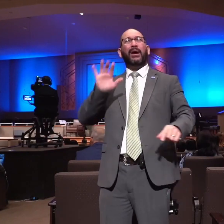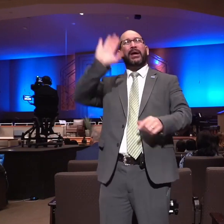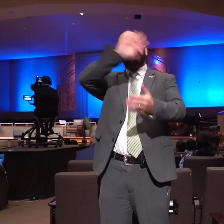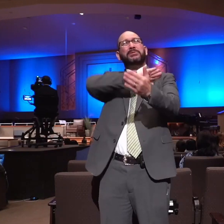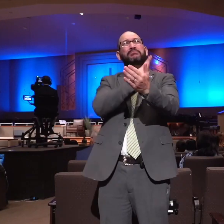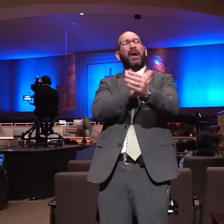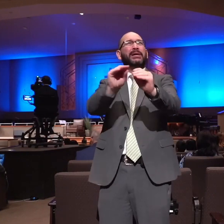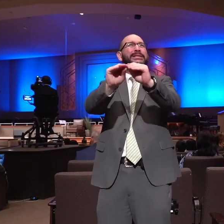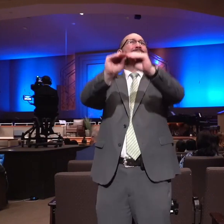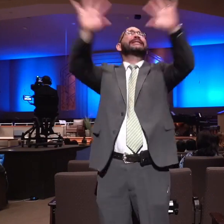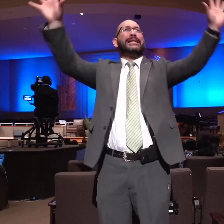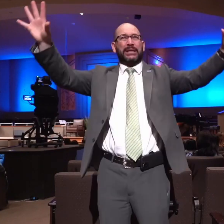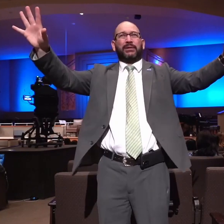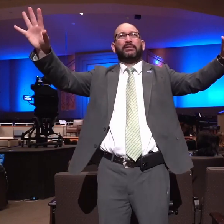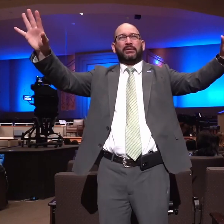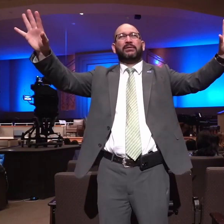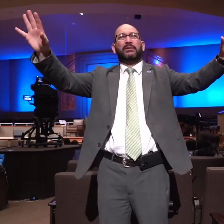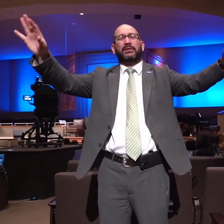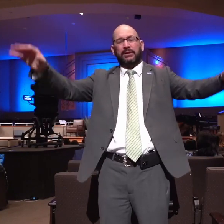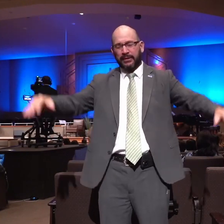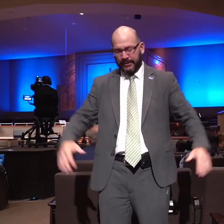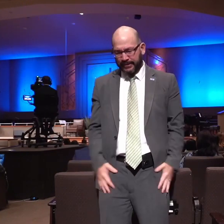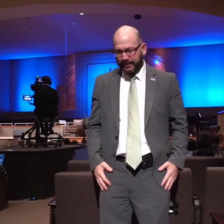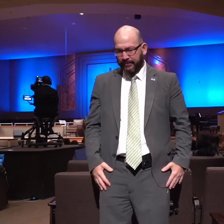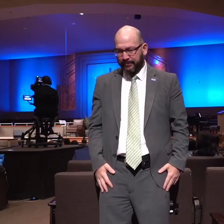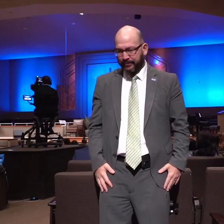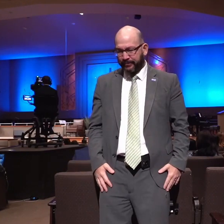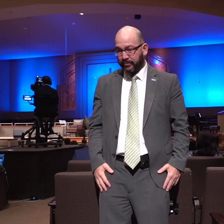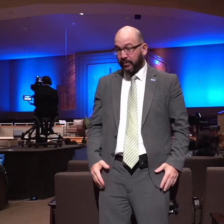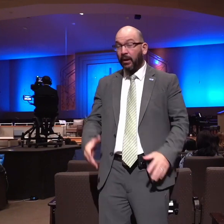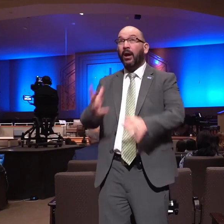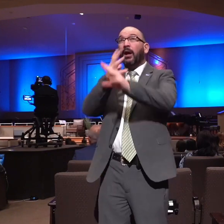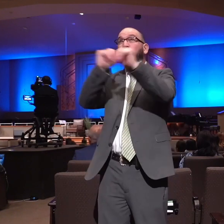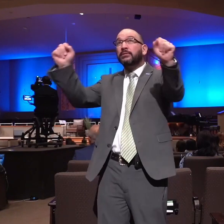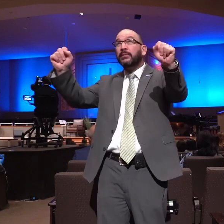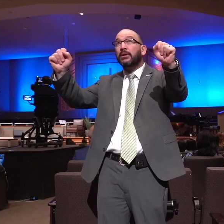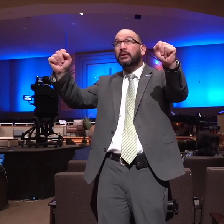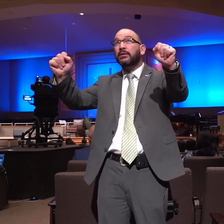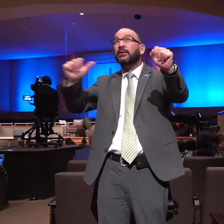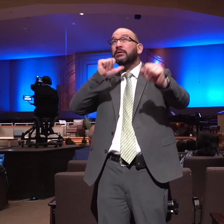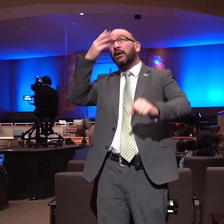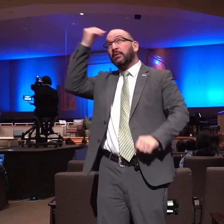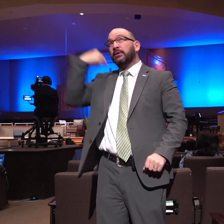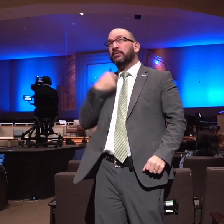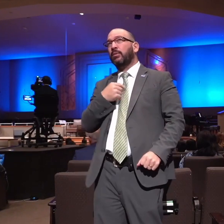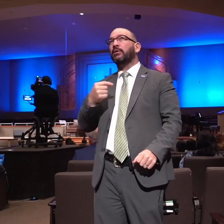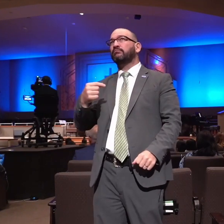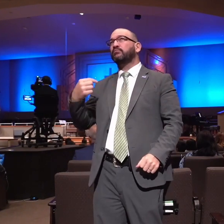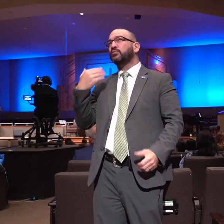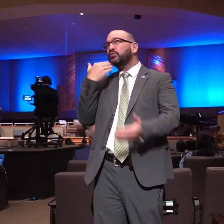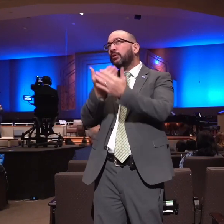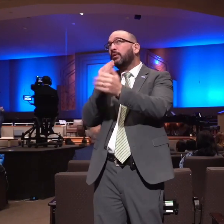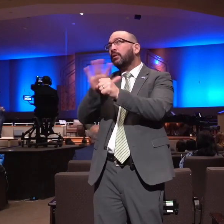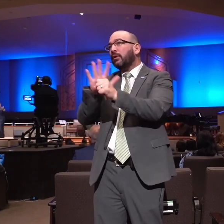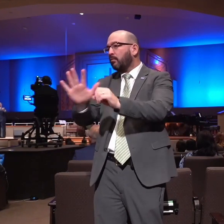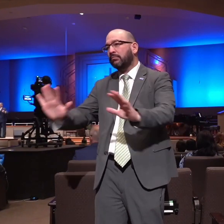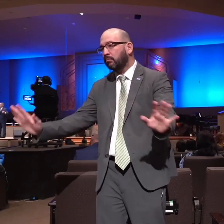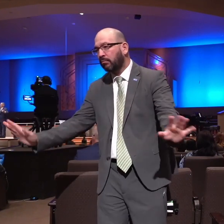upon our life salvation has come to us not because we deserve it not because we're good not because